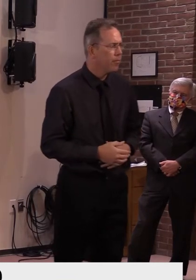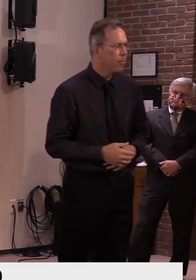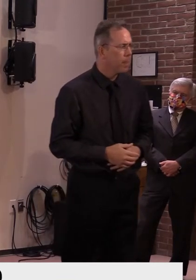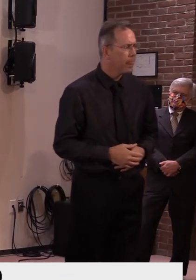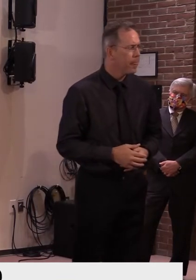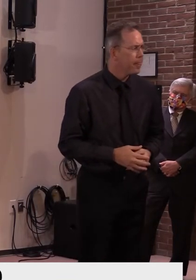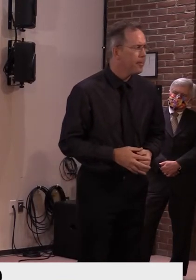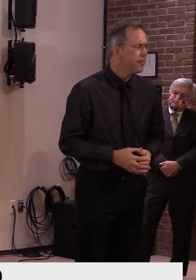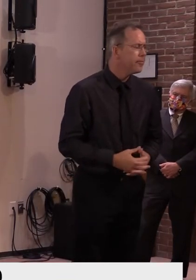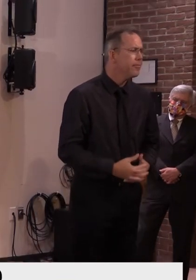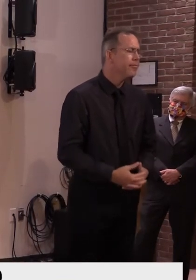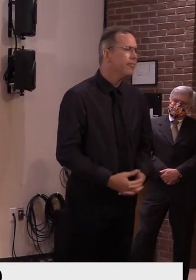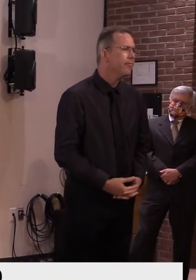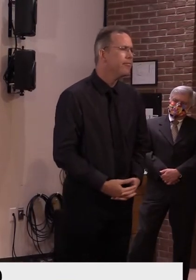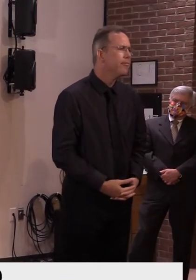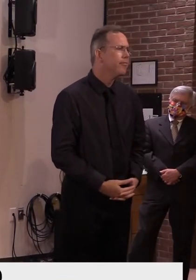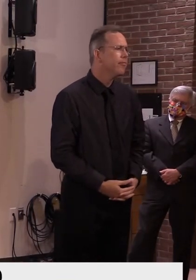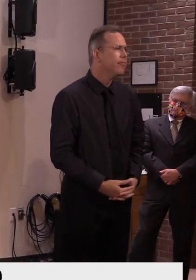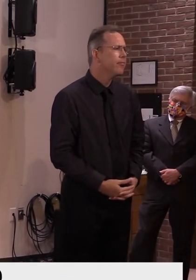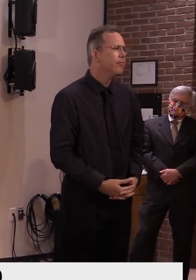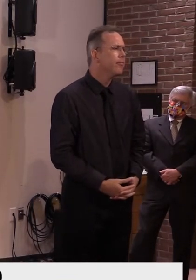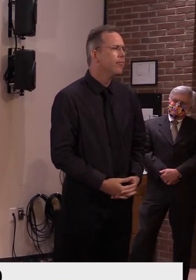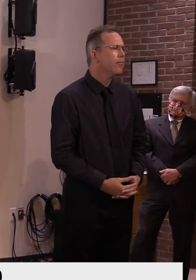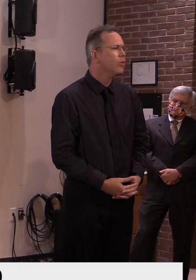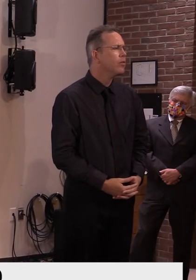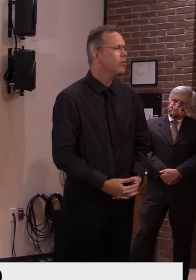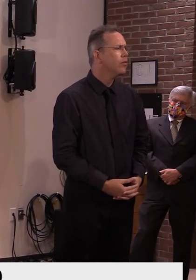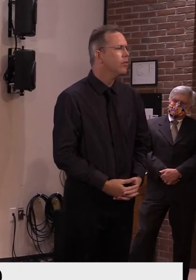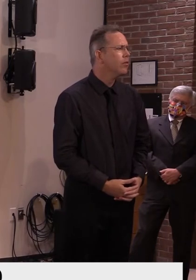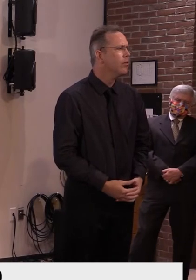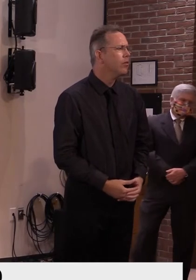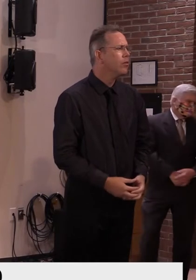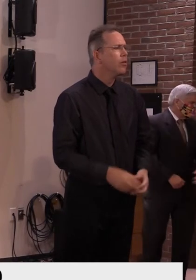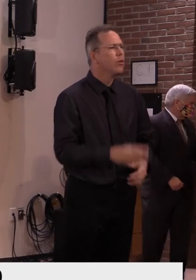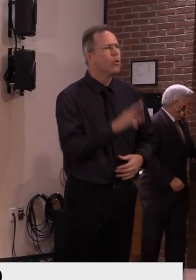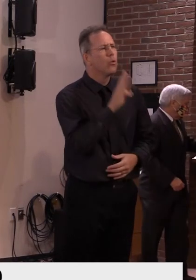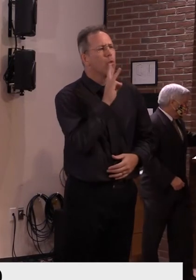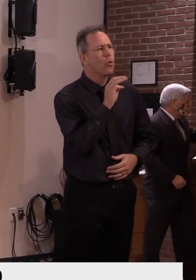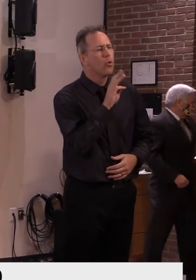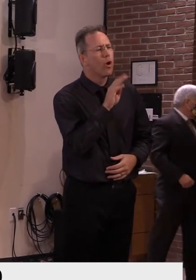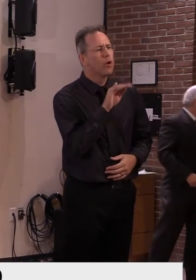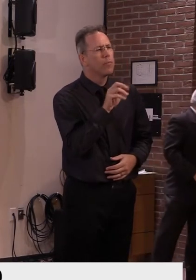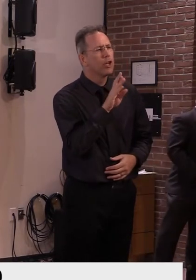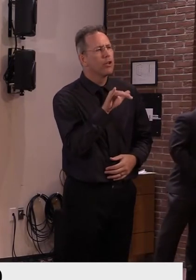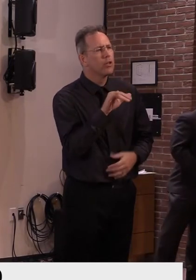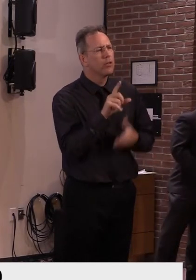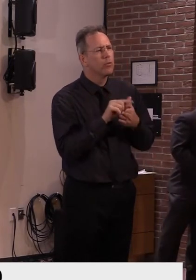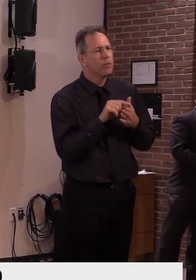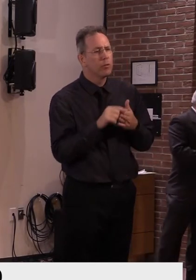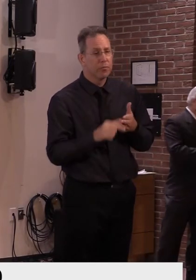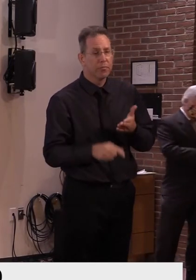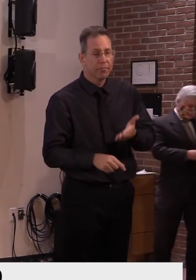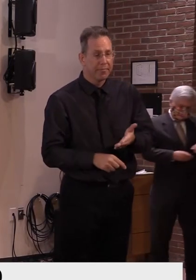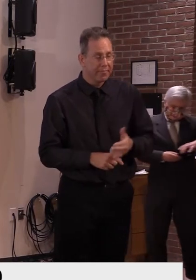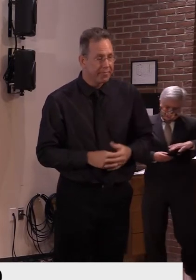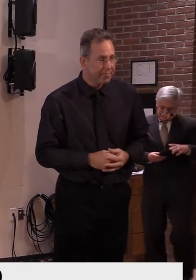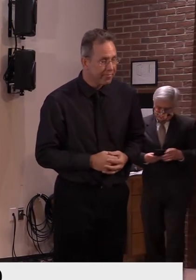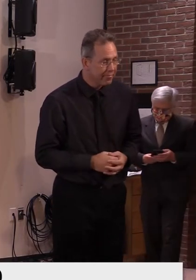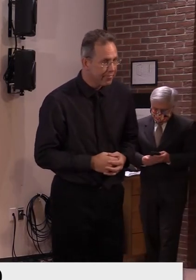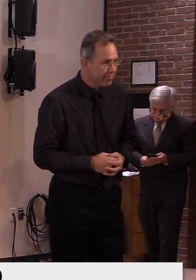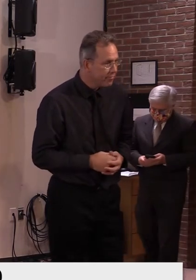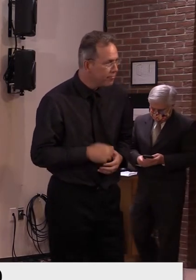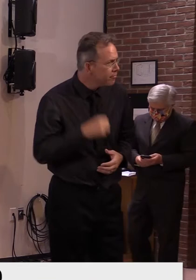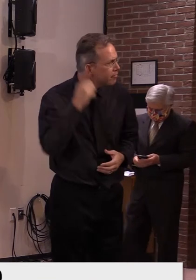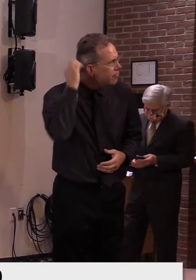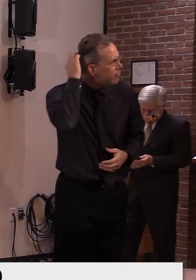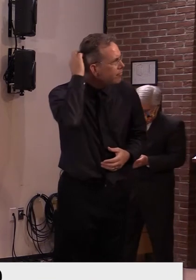Good morning. Um, I have a couple questions that are back at the water barrier question that Lisa Lewis had raised earlier. Um, I think it might